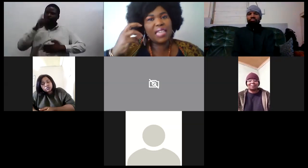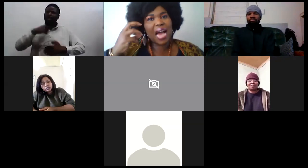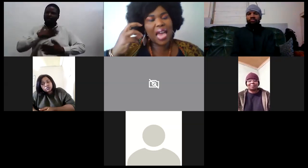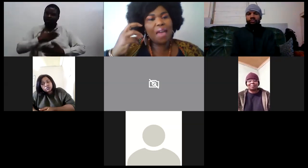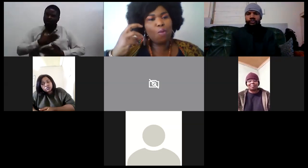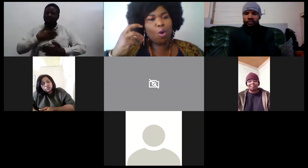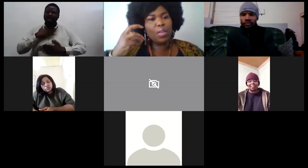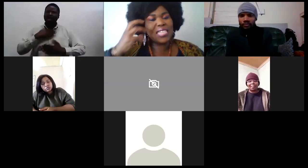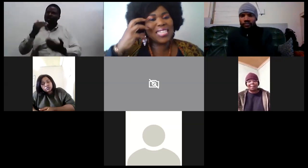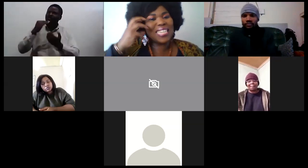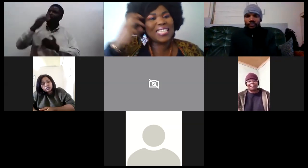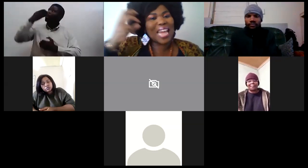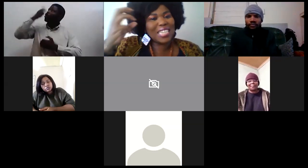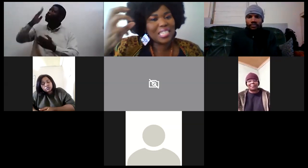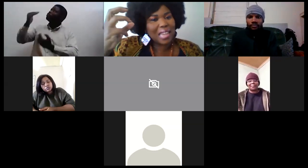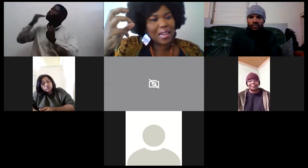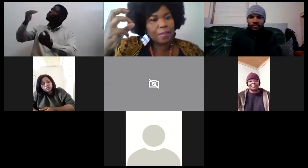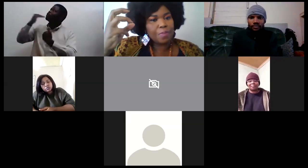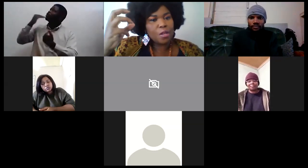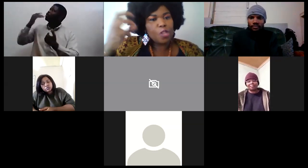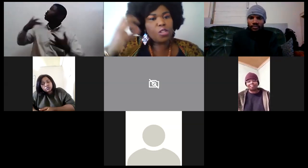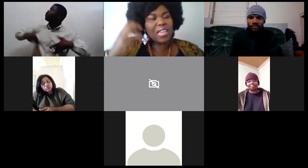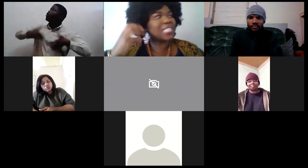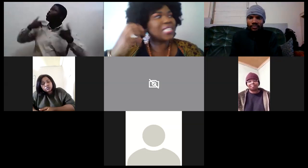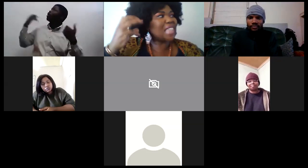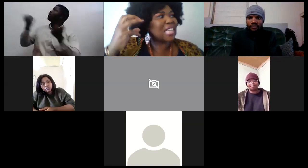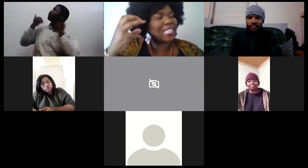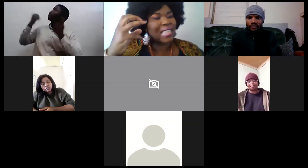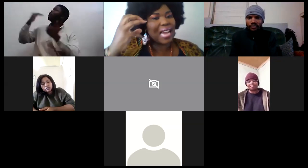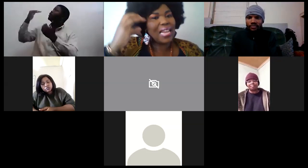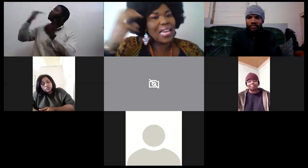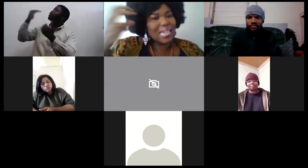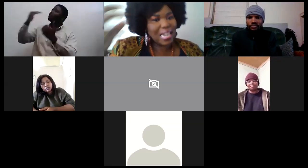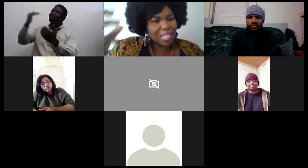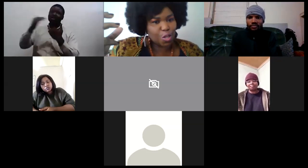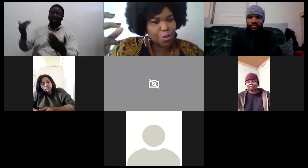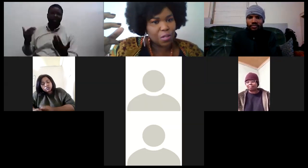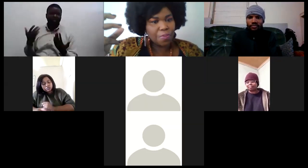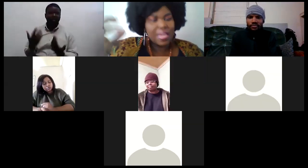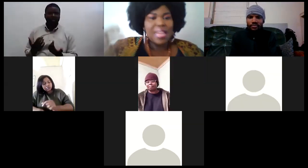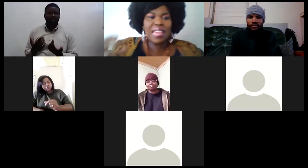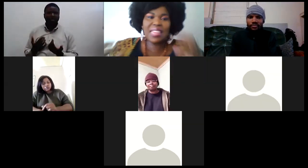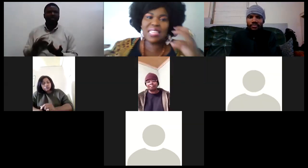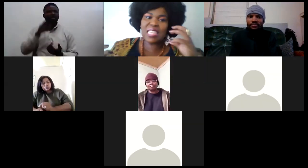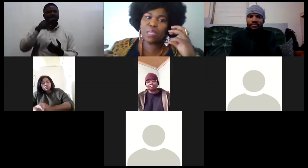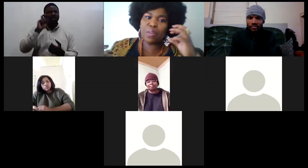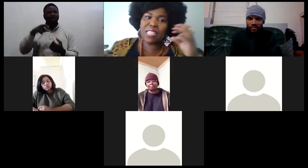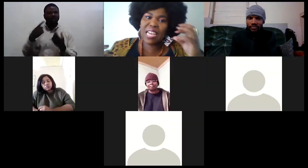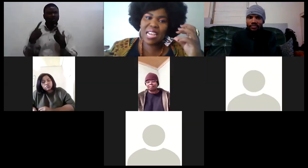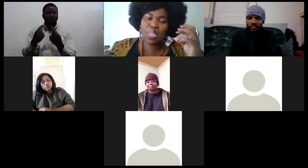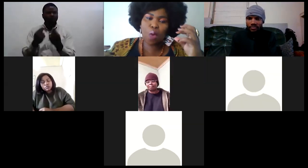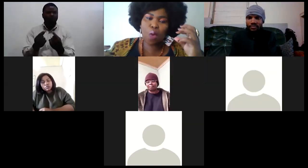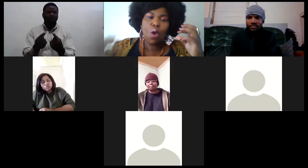that i am gold this is intentional so that is intentional gratitude then there's the